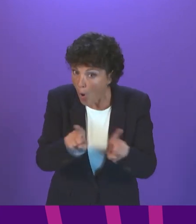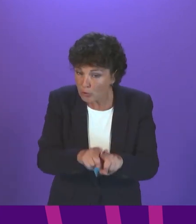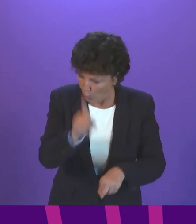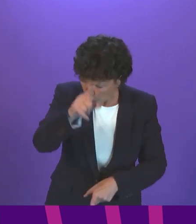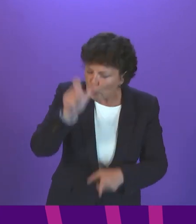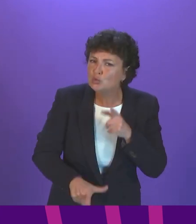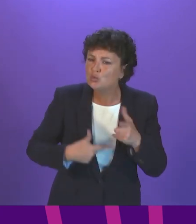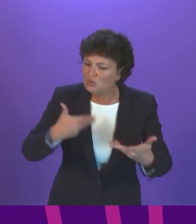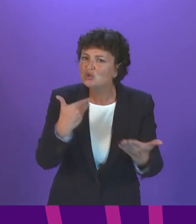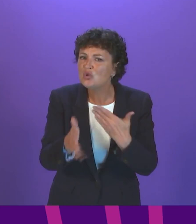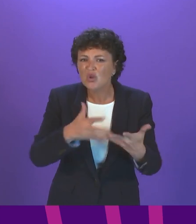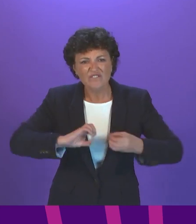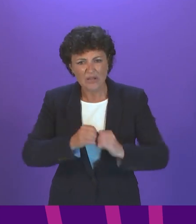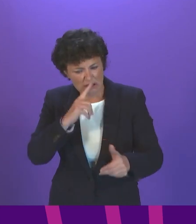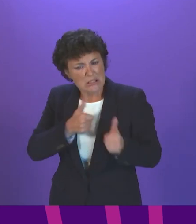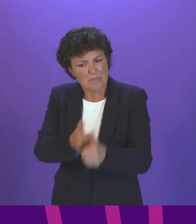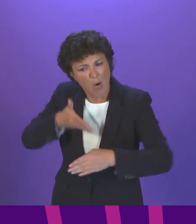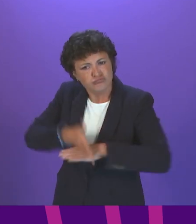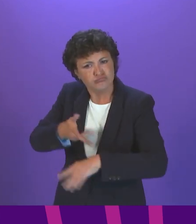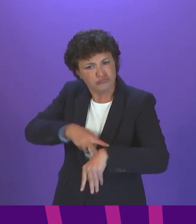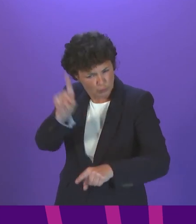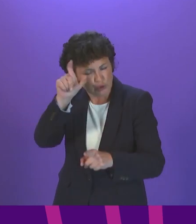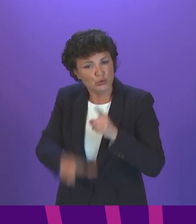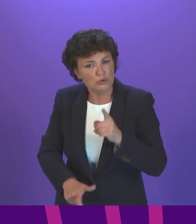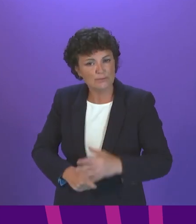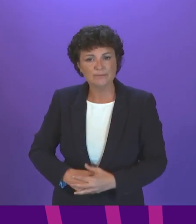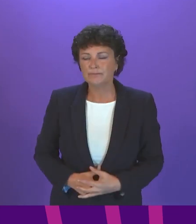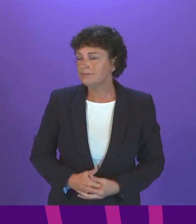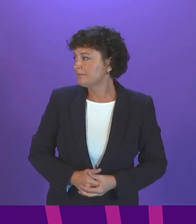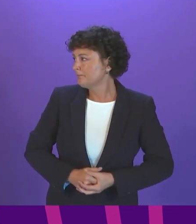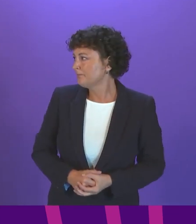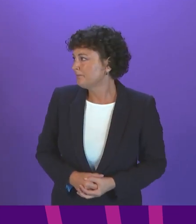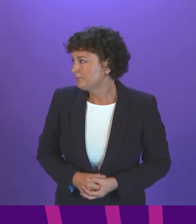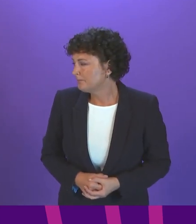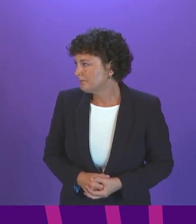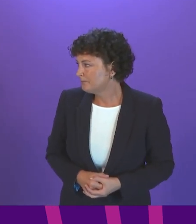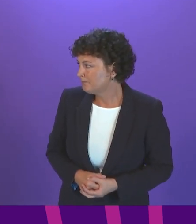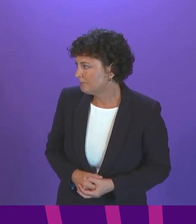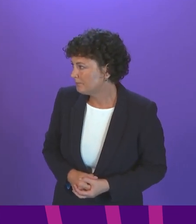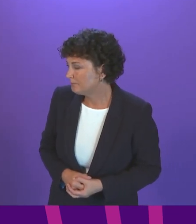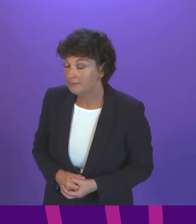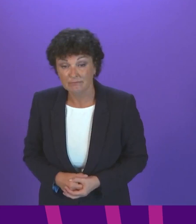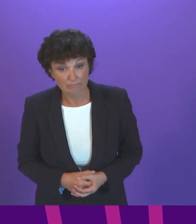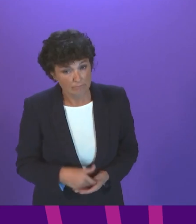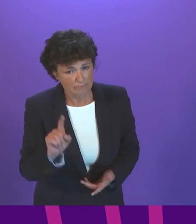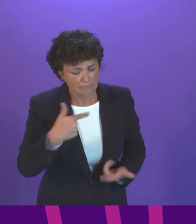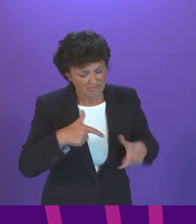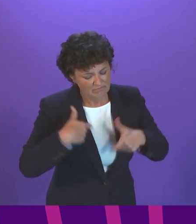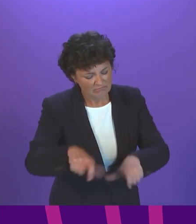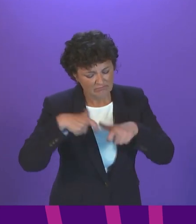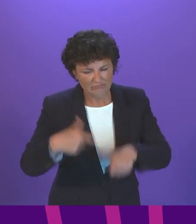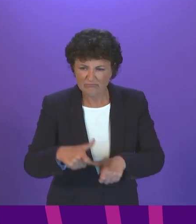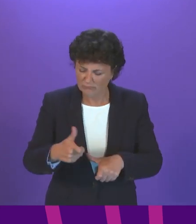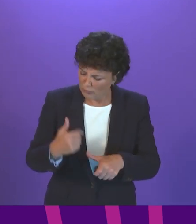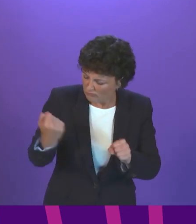fix Test and Protect and support our hard-working staff. First Minister. We continue to take steps to support staff and we will continue